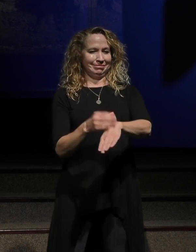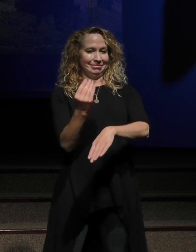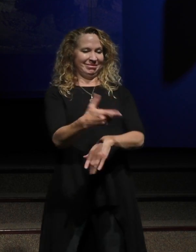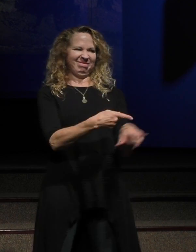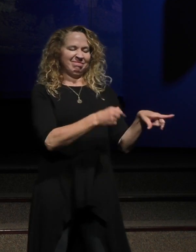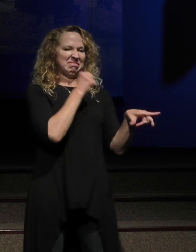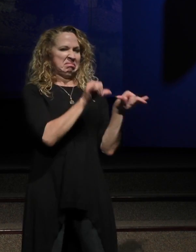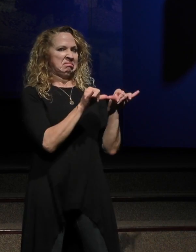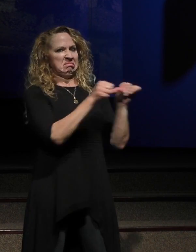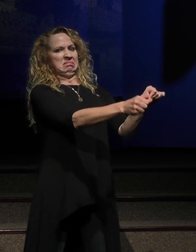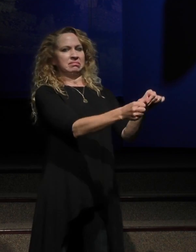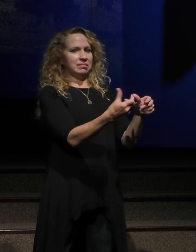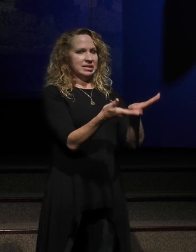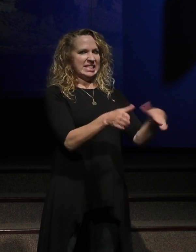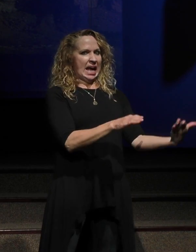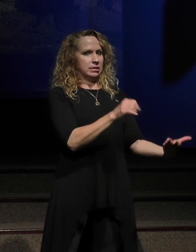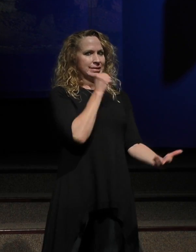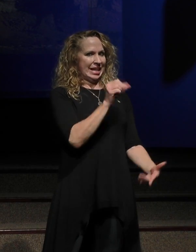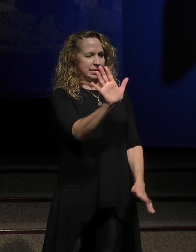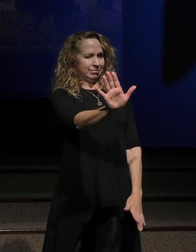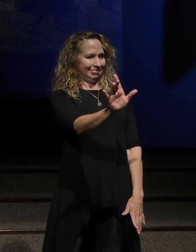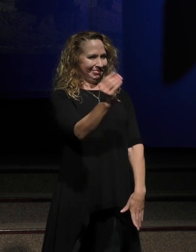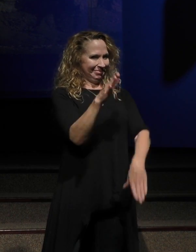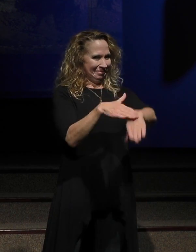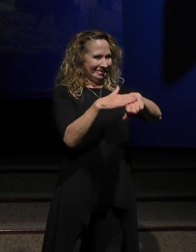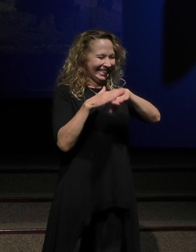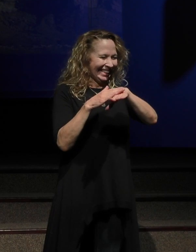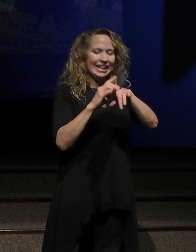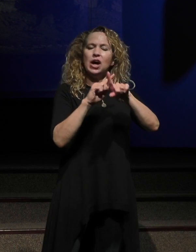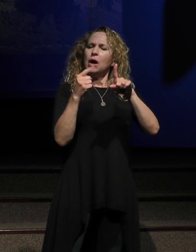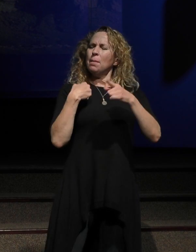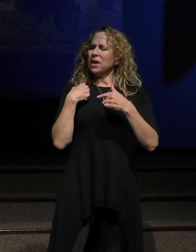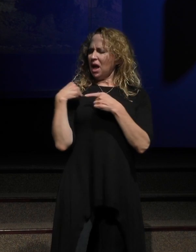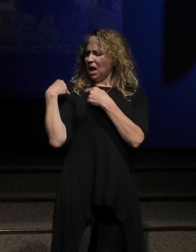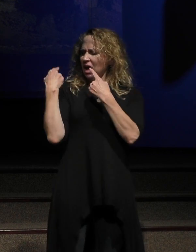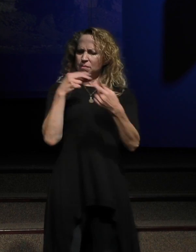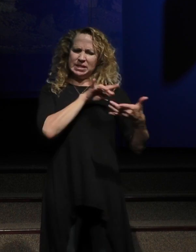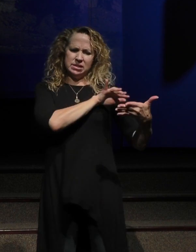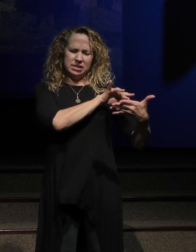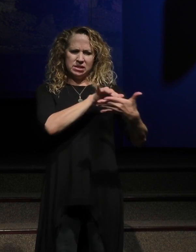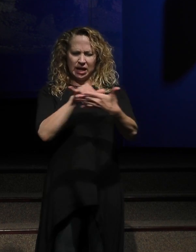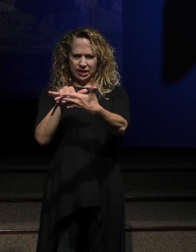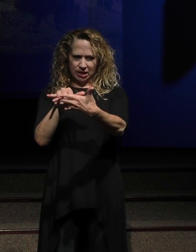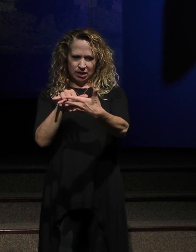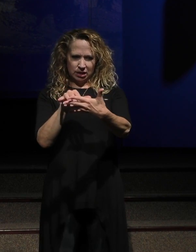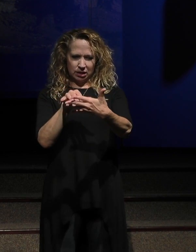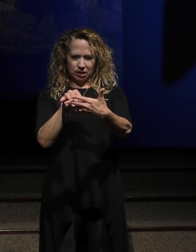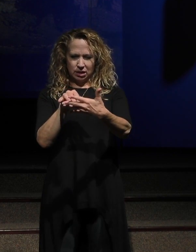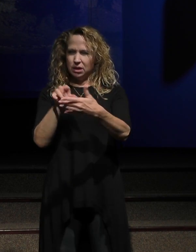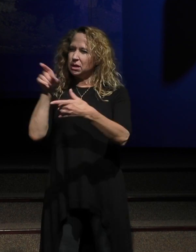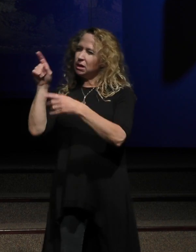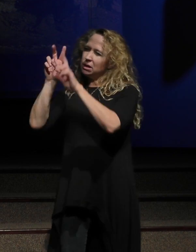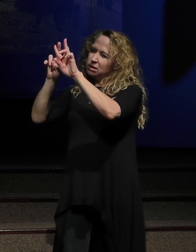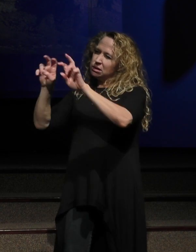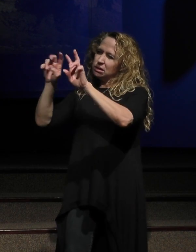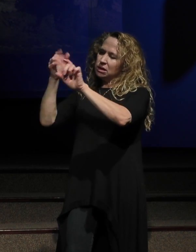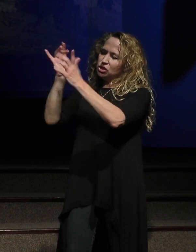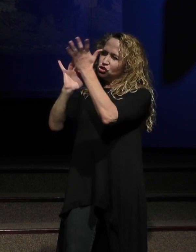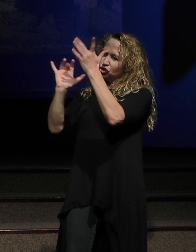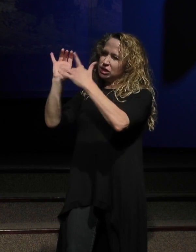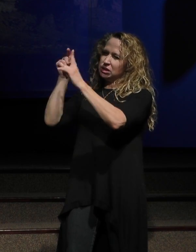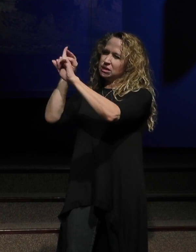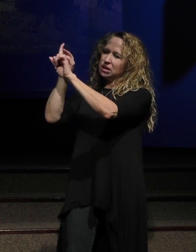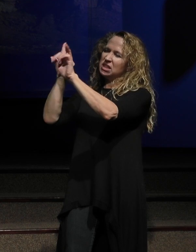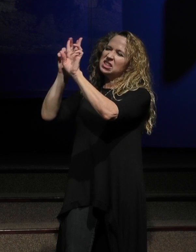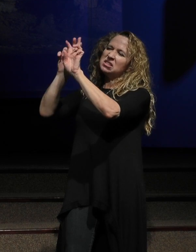studied this the past couple of weeks, this story, incredible story, I think there are five things that I see in Jesus that will give us hope